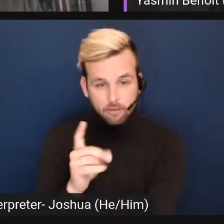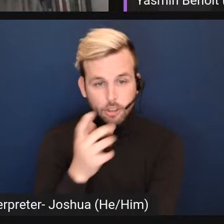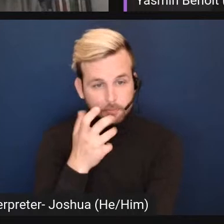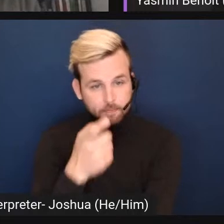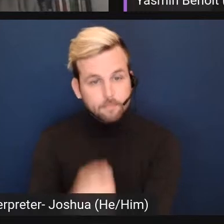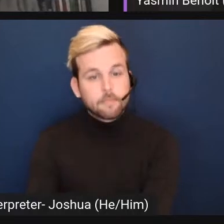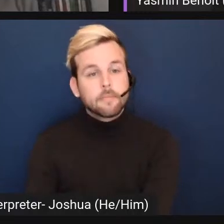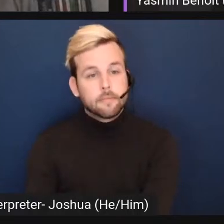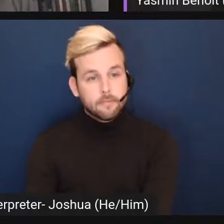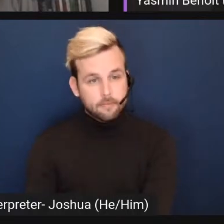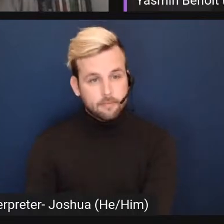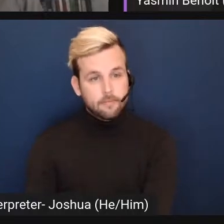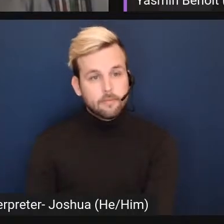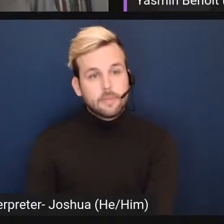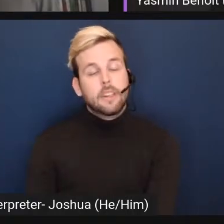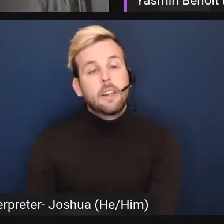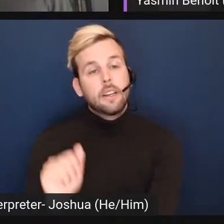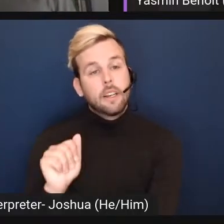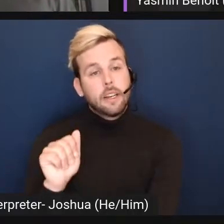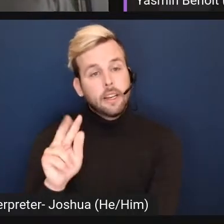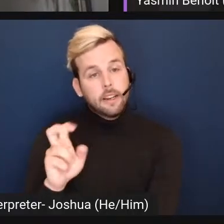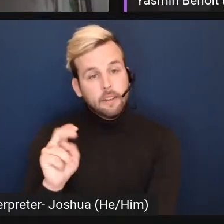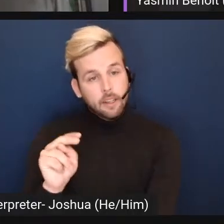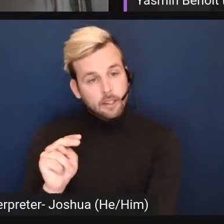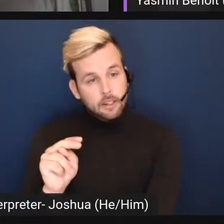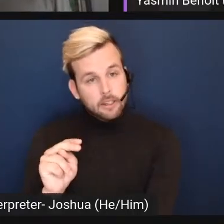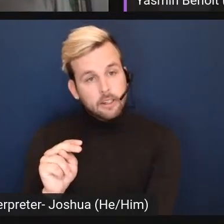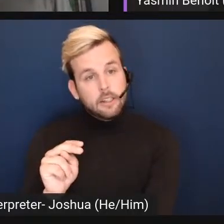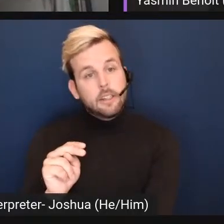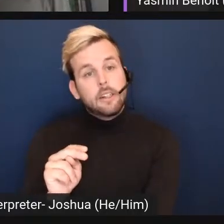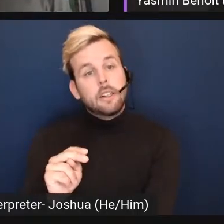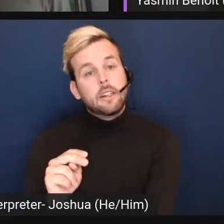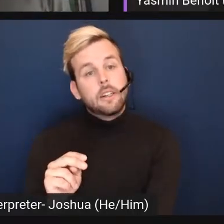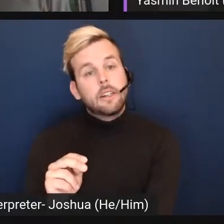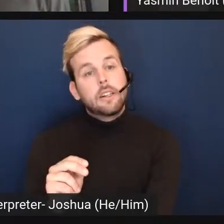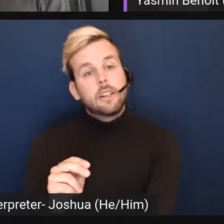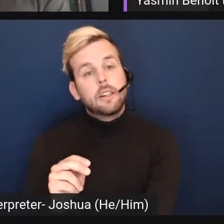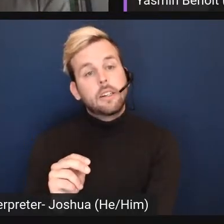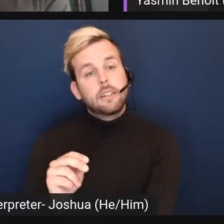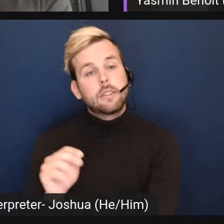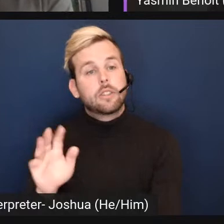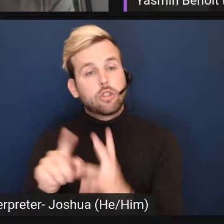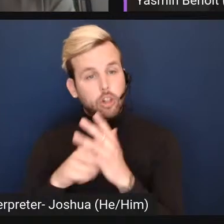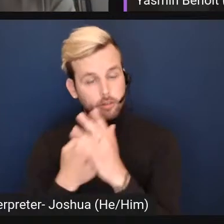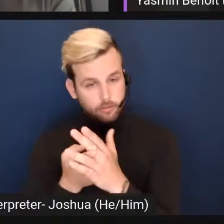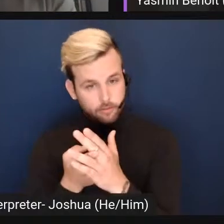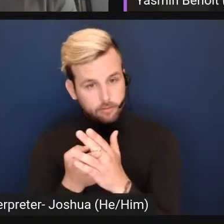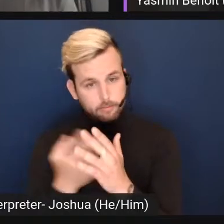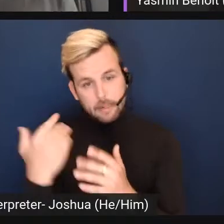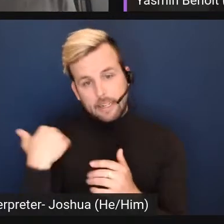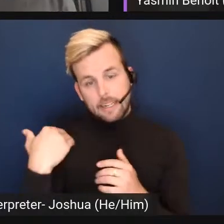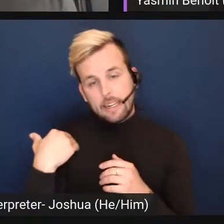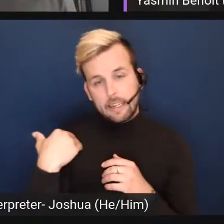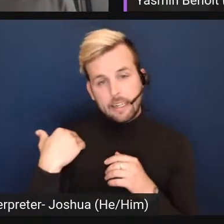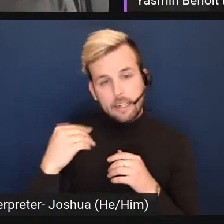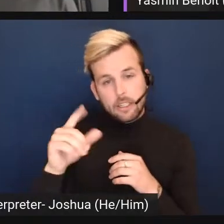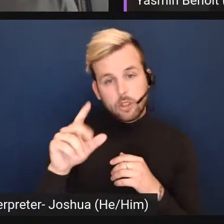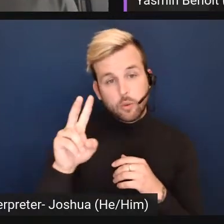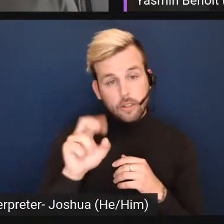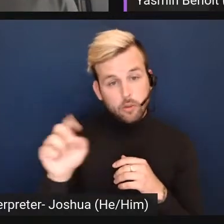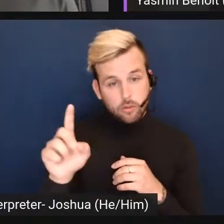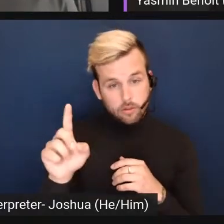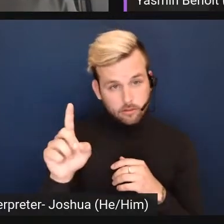So, Avon, Avon started back in 2001.